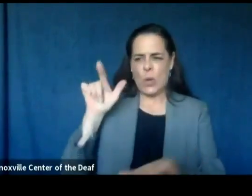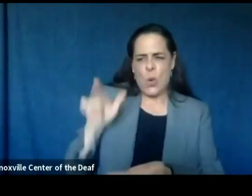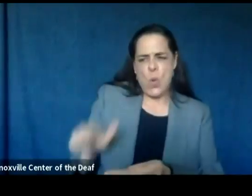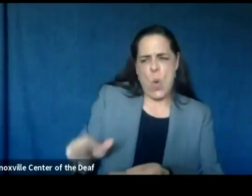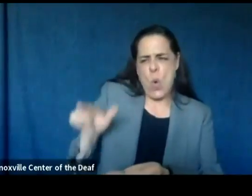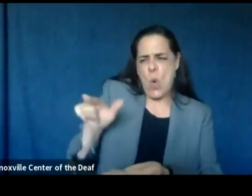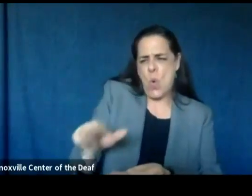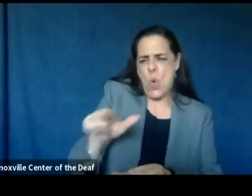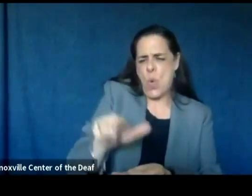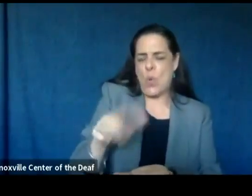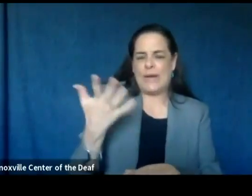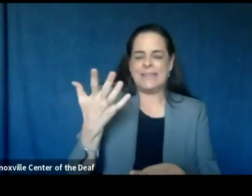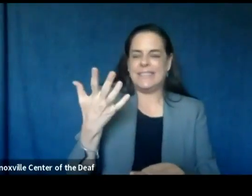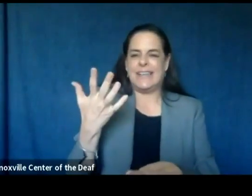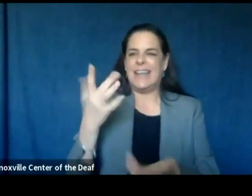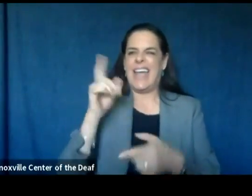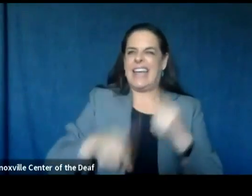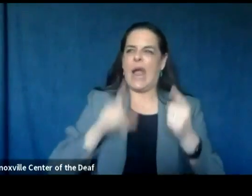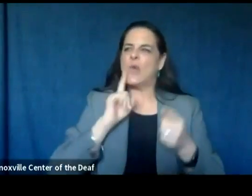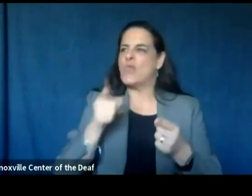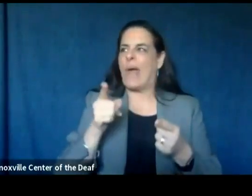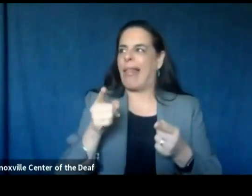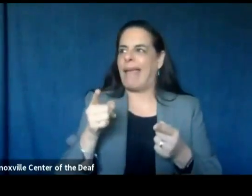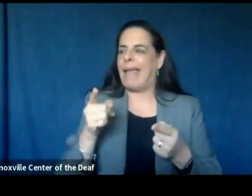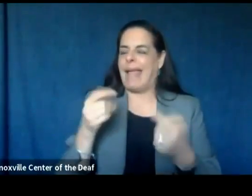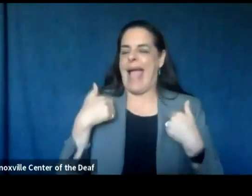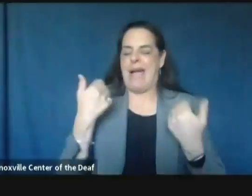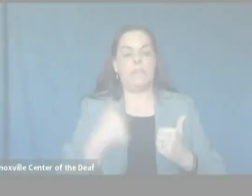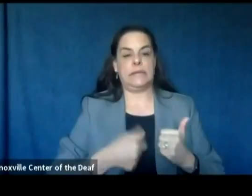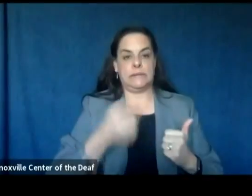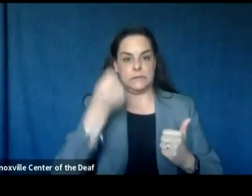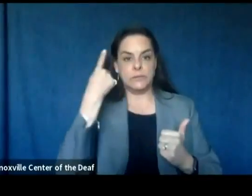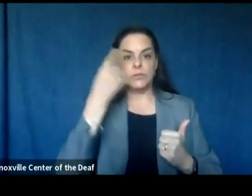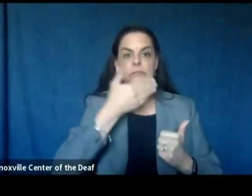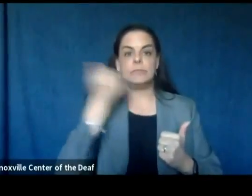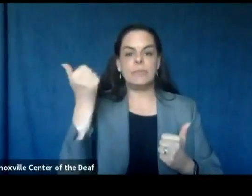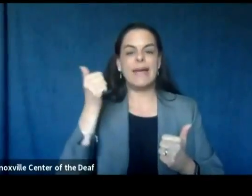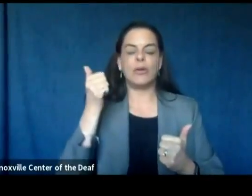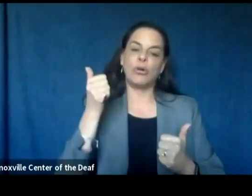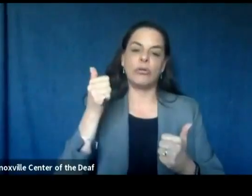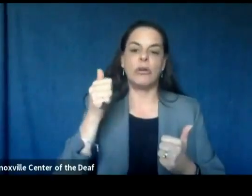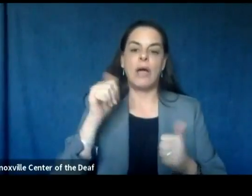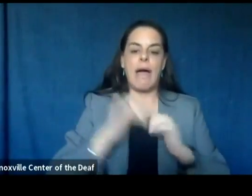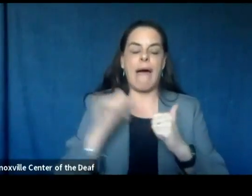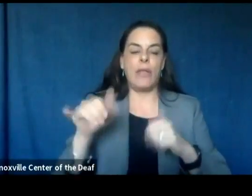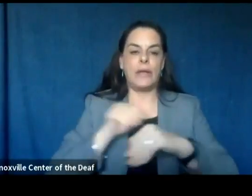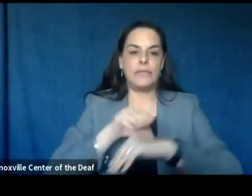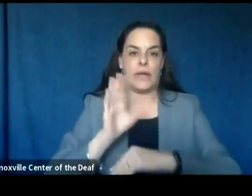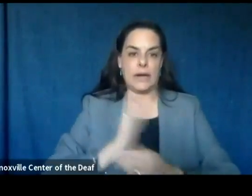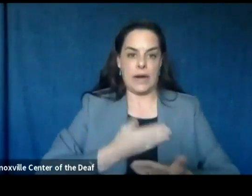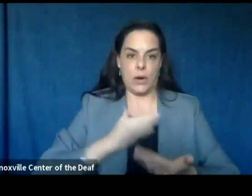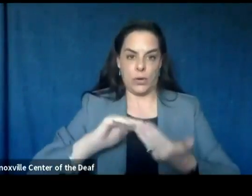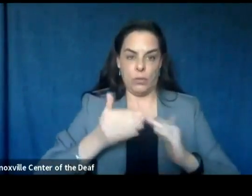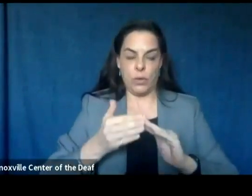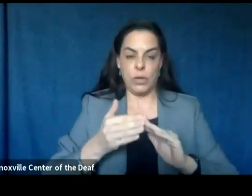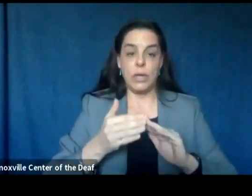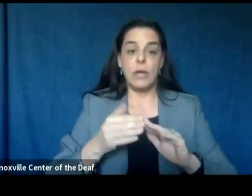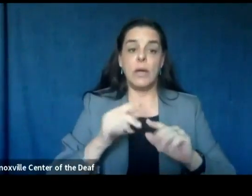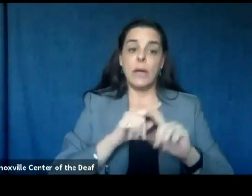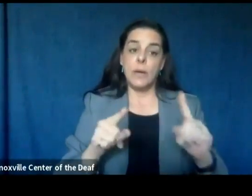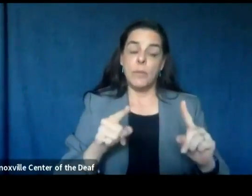not scientifically appropriate to draw conclusions from this data at this time it's important to remember that that unfortunately